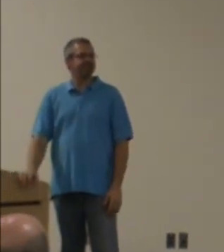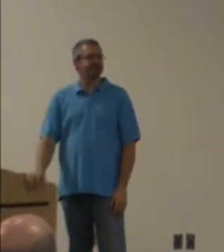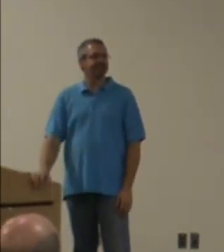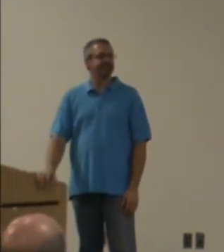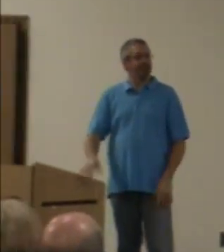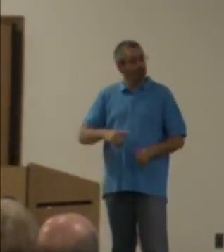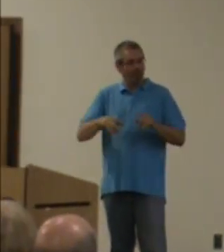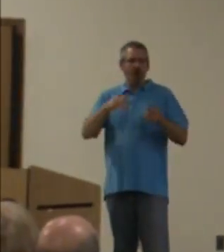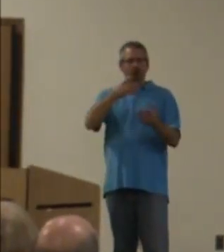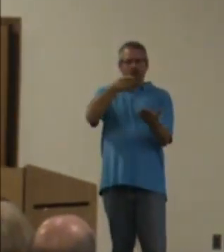work, know?